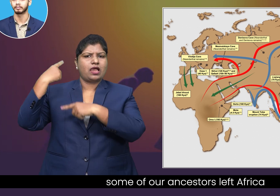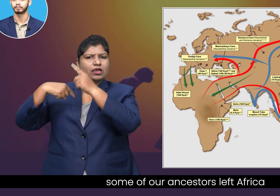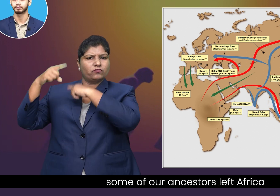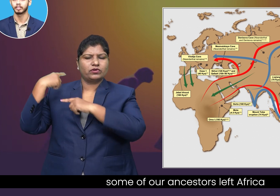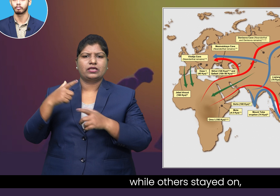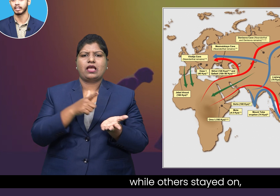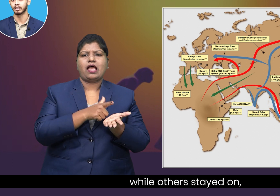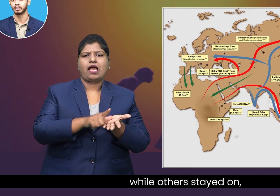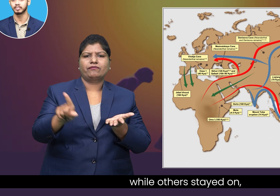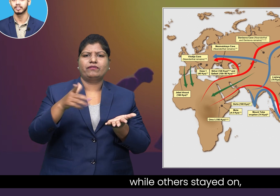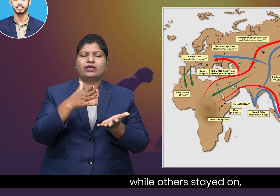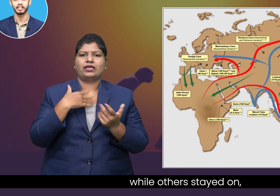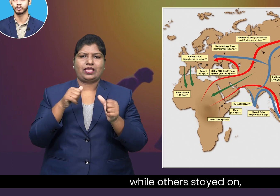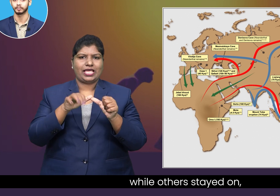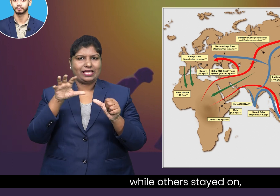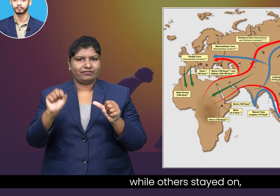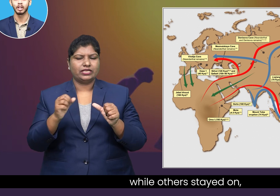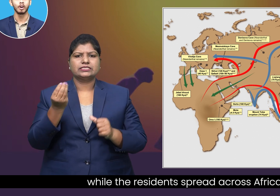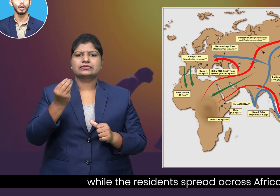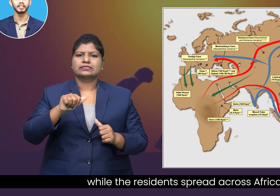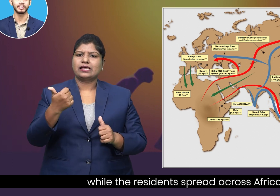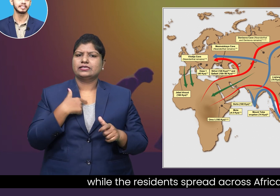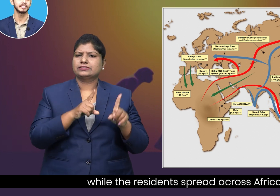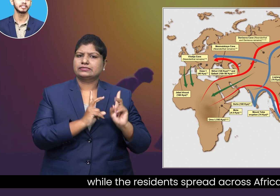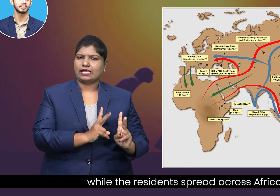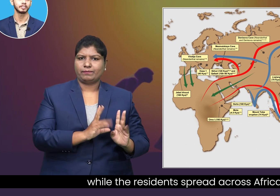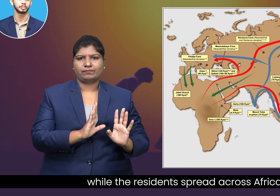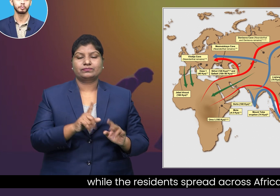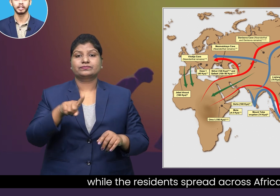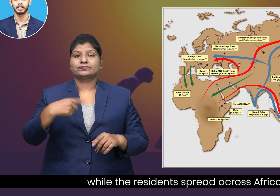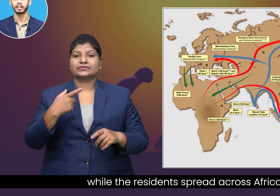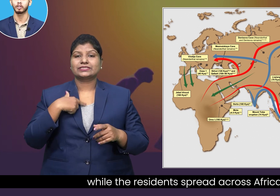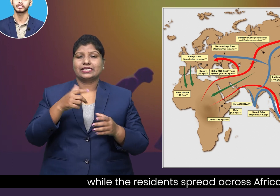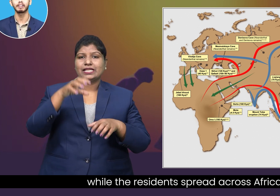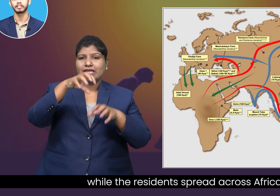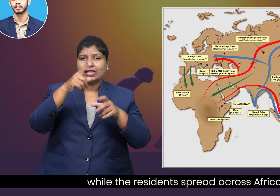while others stayed on, while the residents spread across Africa.